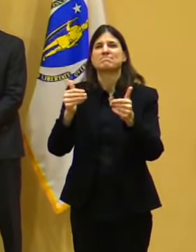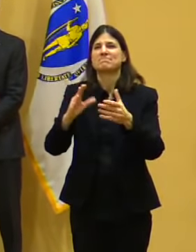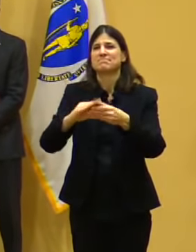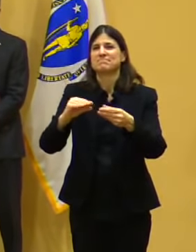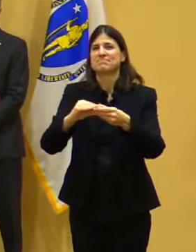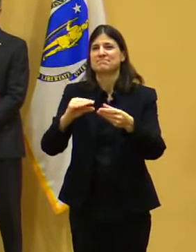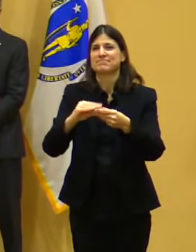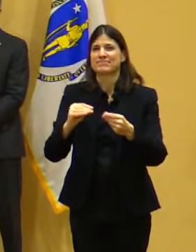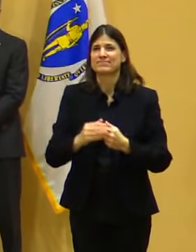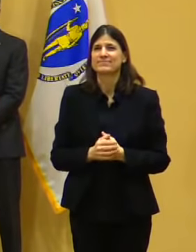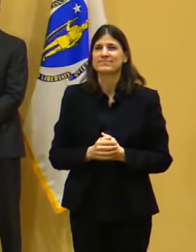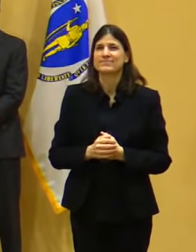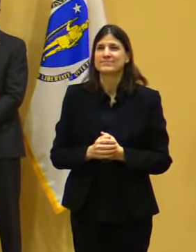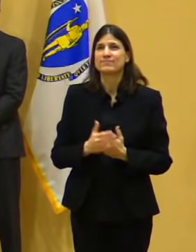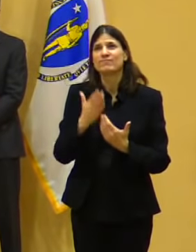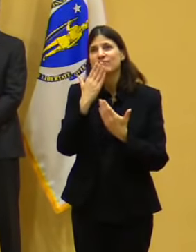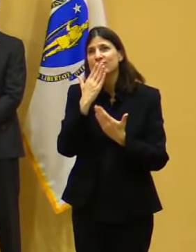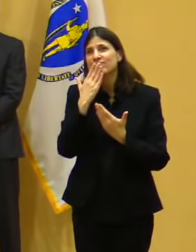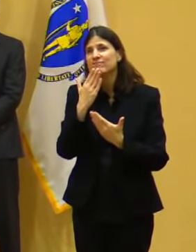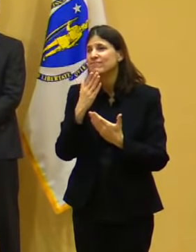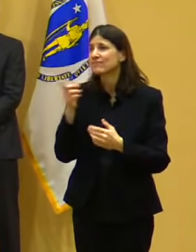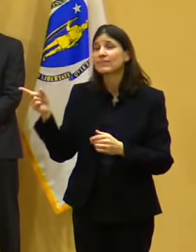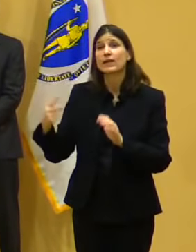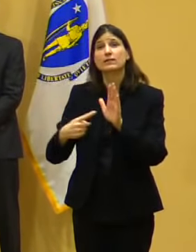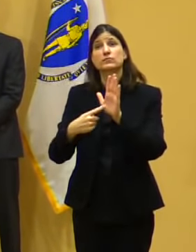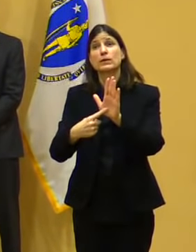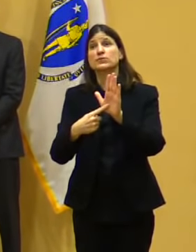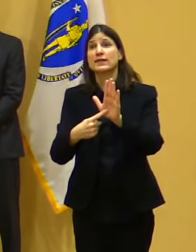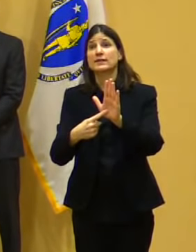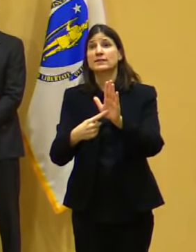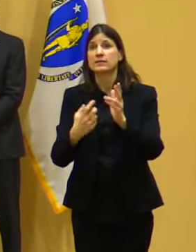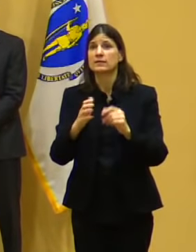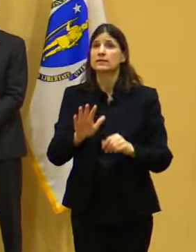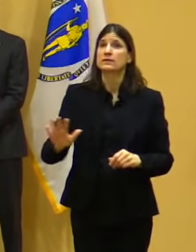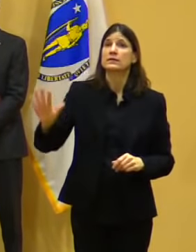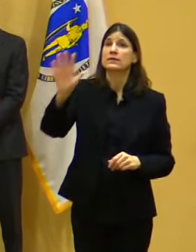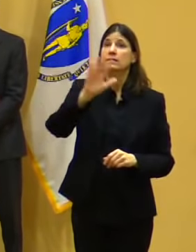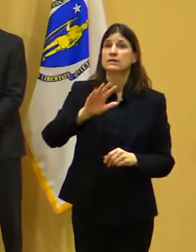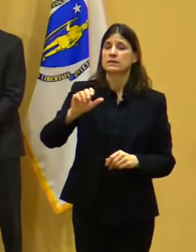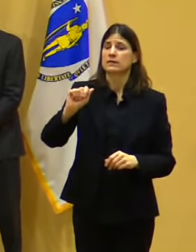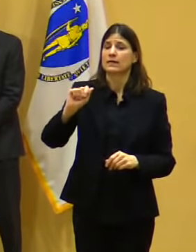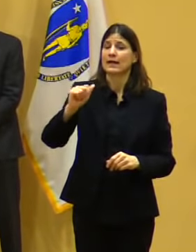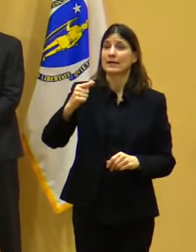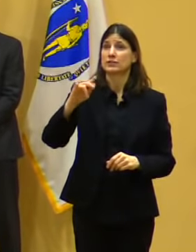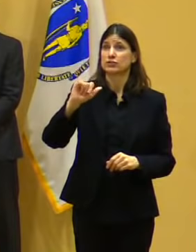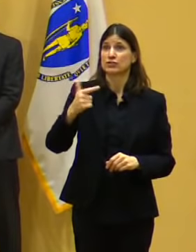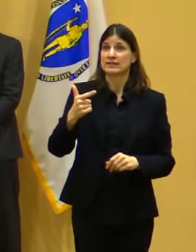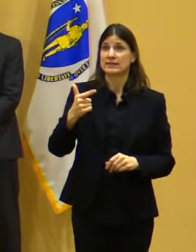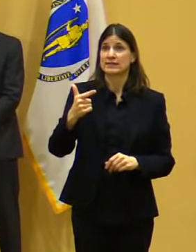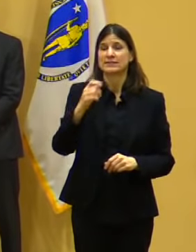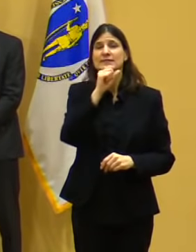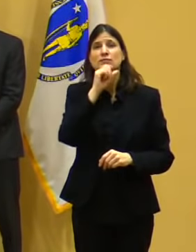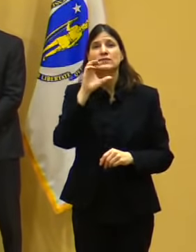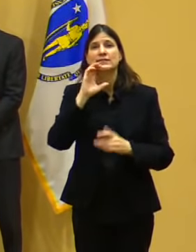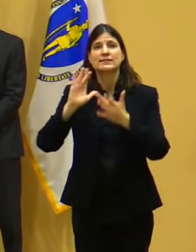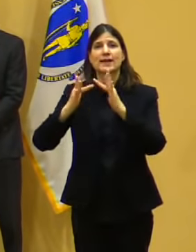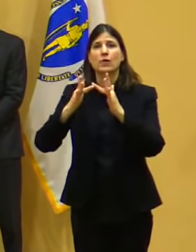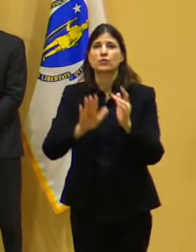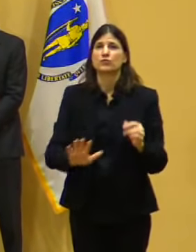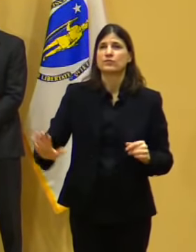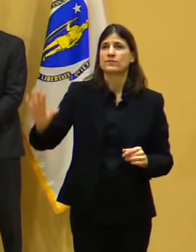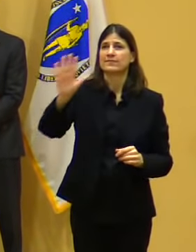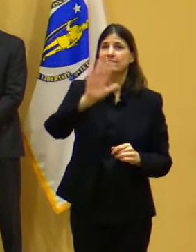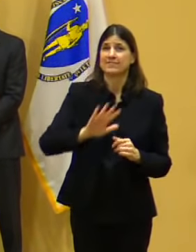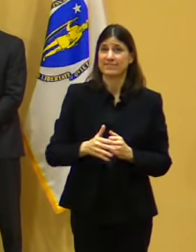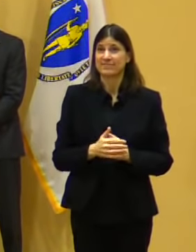me here to represent the Aging Network in this endeavor. I'm very fortunate that I have colleagues across the state.